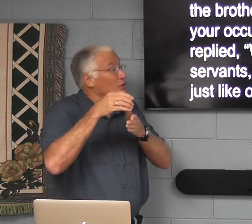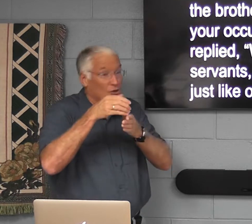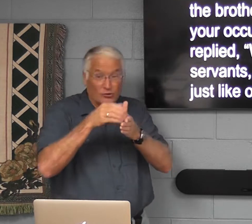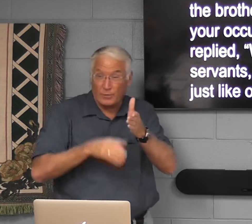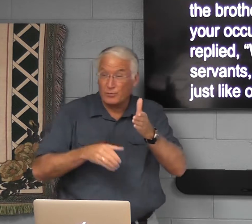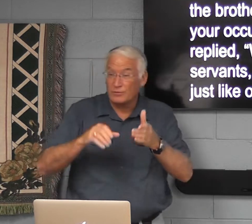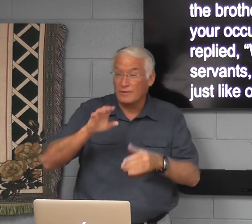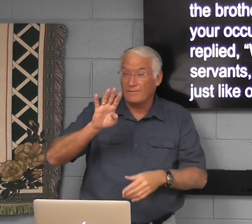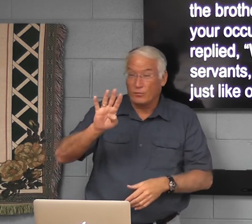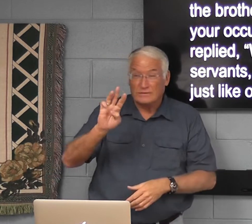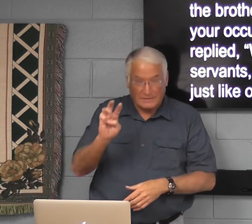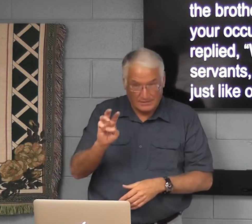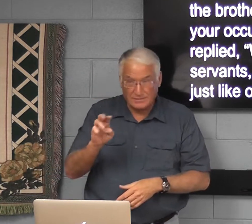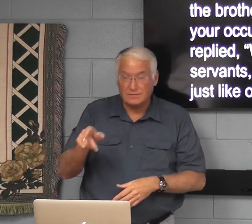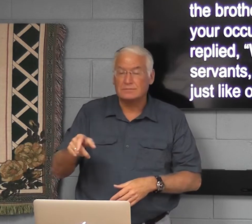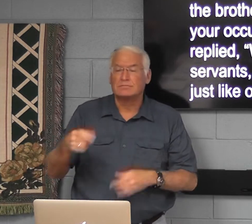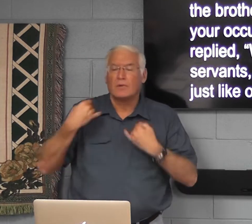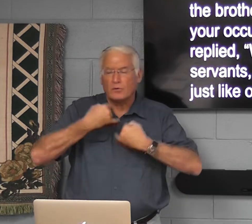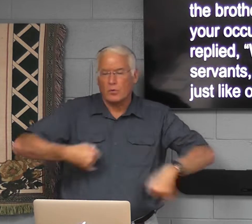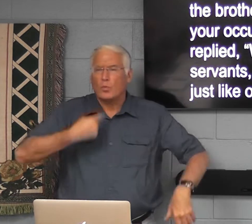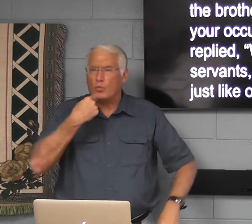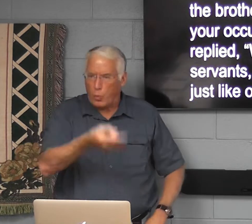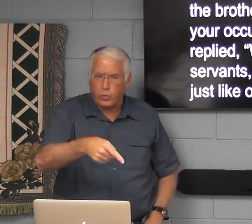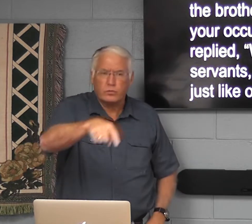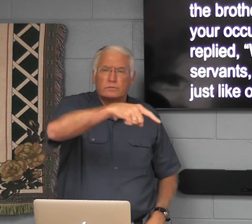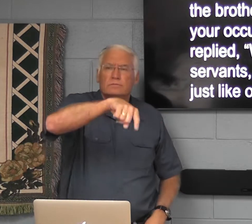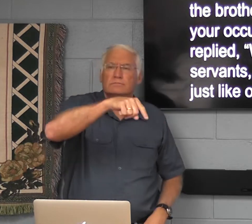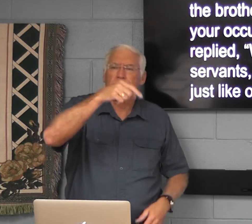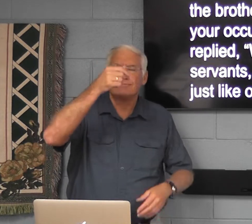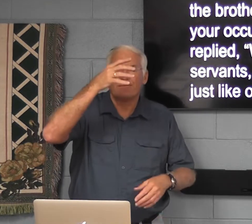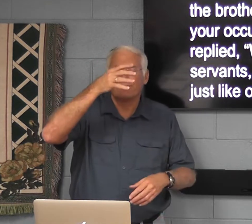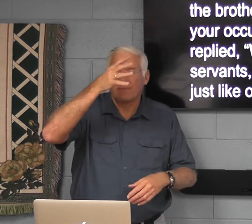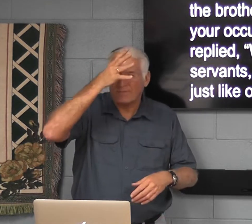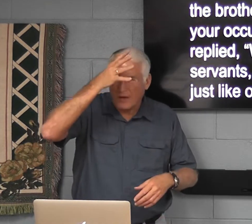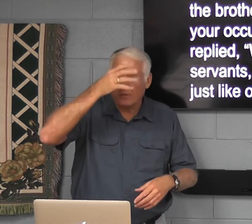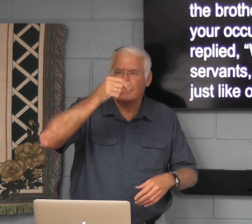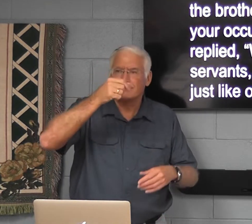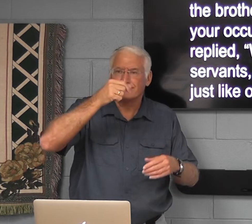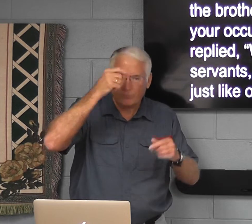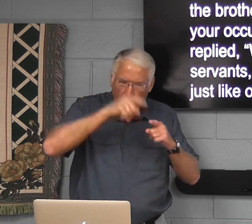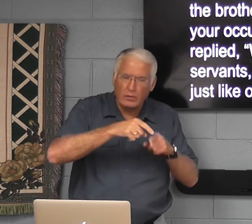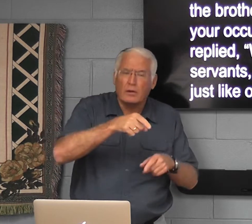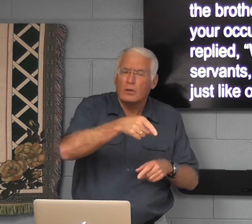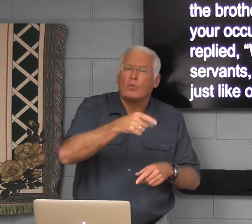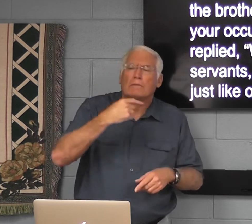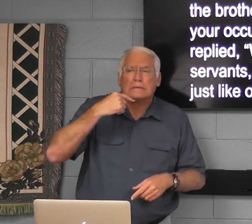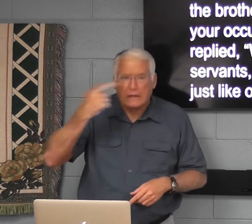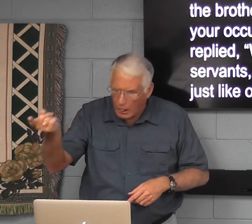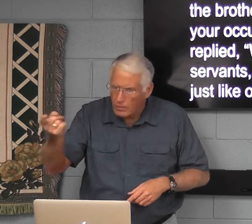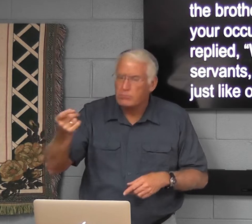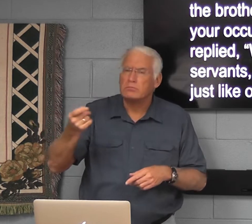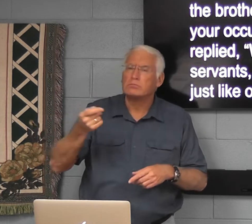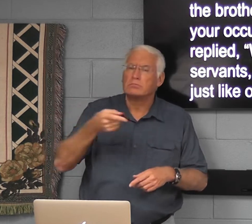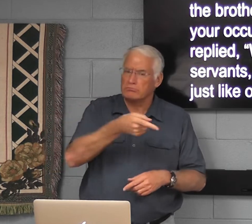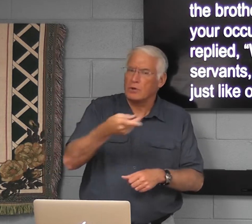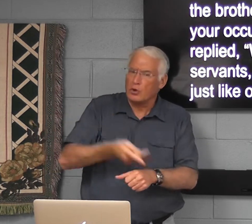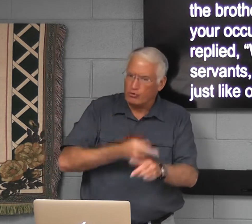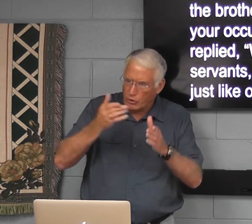Remember, in chapter 46, Joseph told them, the father and the brothers, you tell the